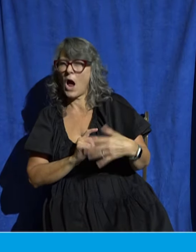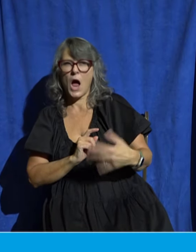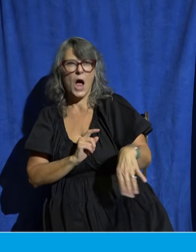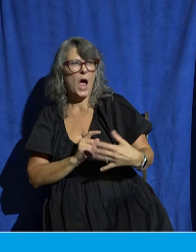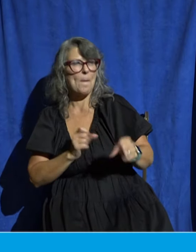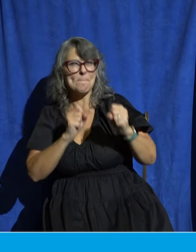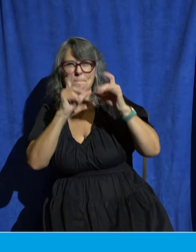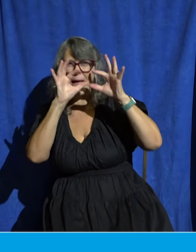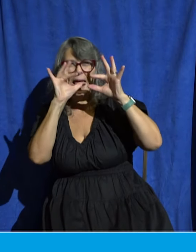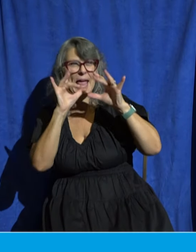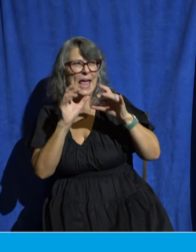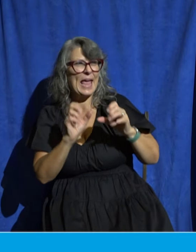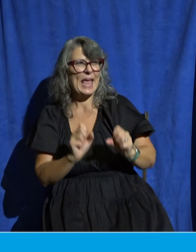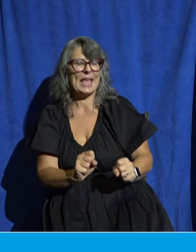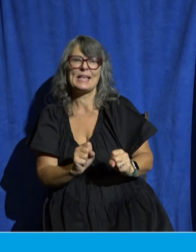adhesive gun that they used to build that house